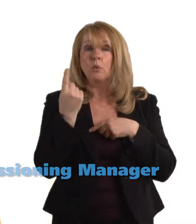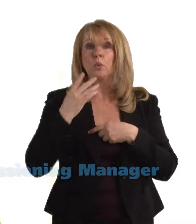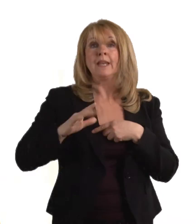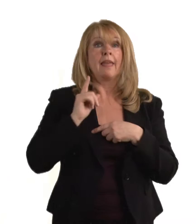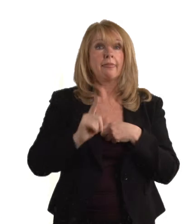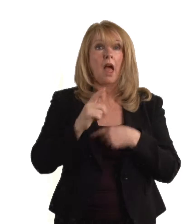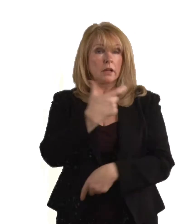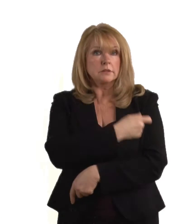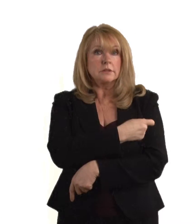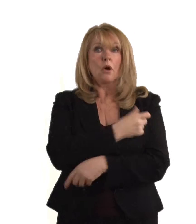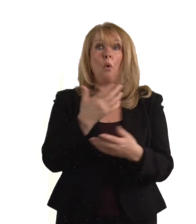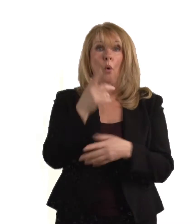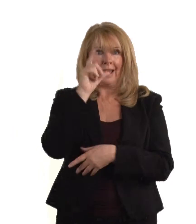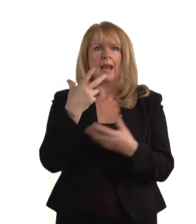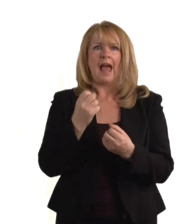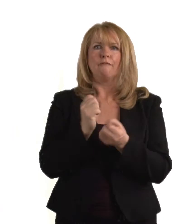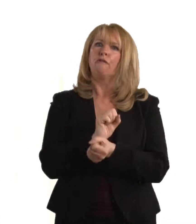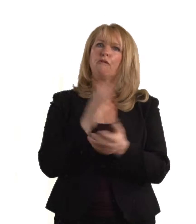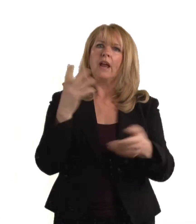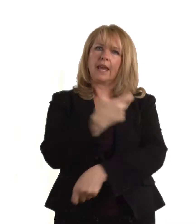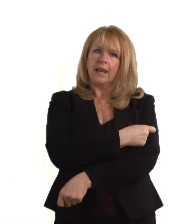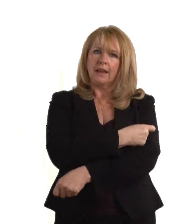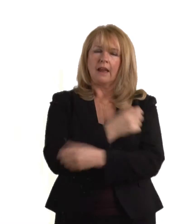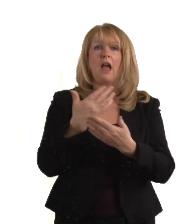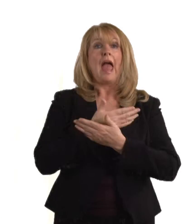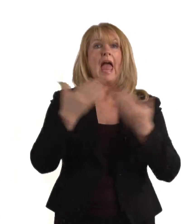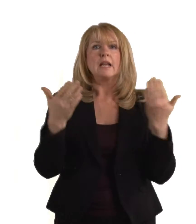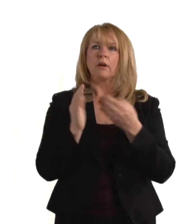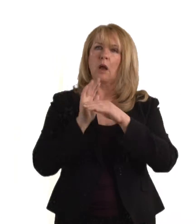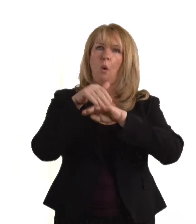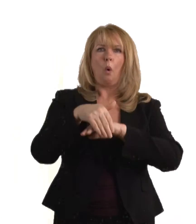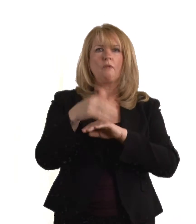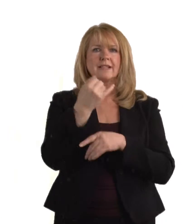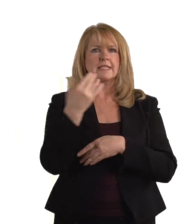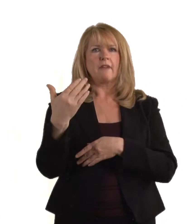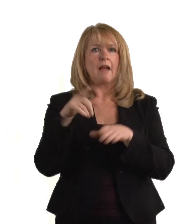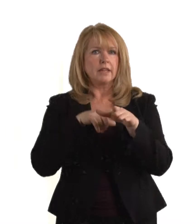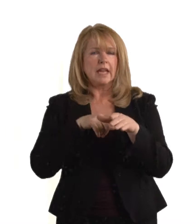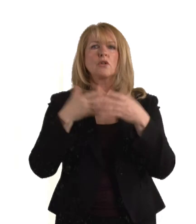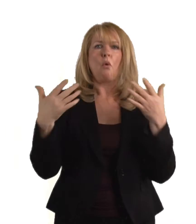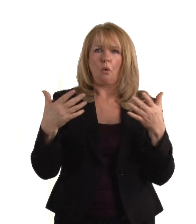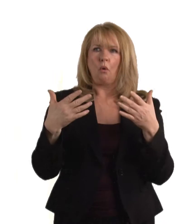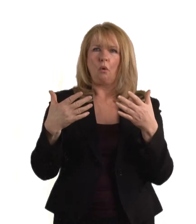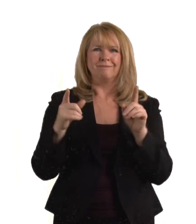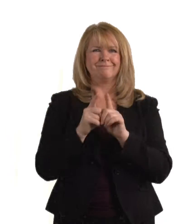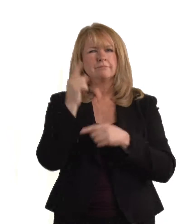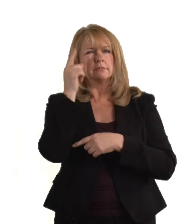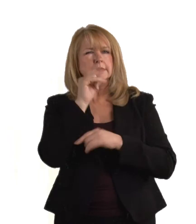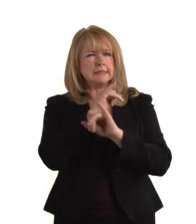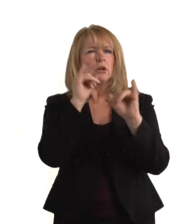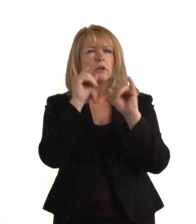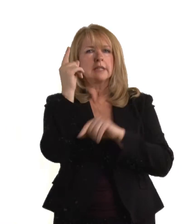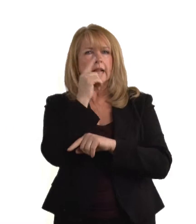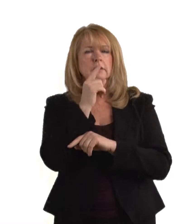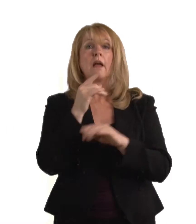is more commonly known as flu. The flu vaccine protects against this virus. People who need it and who are eligible